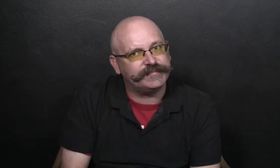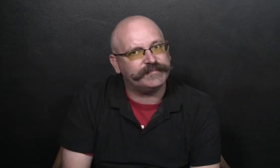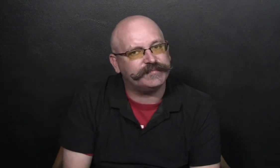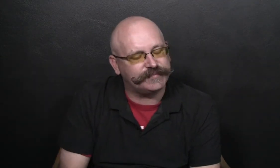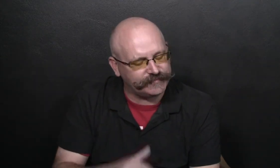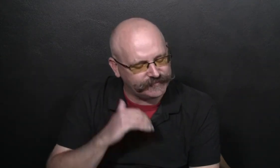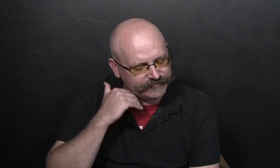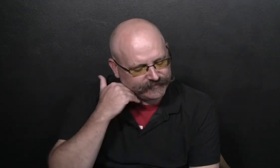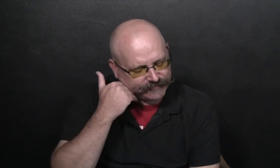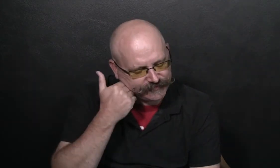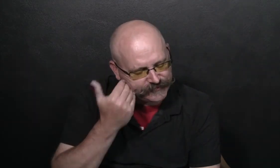Ashamed